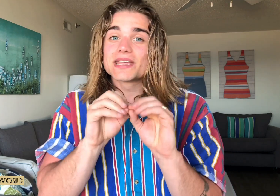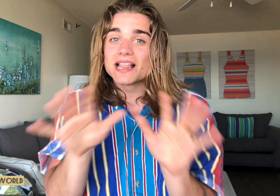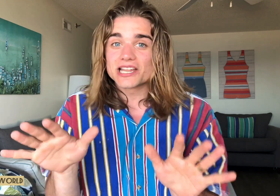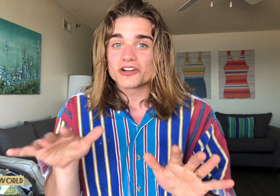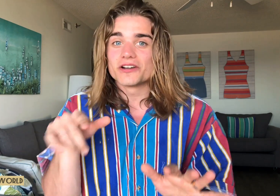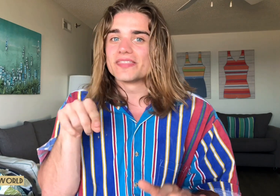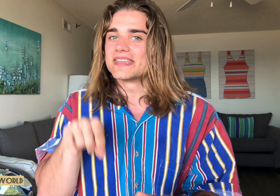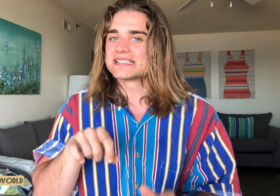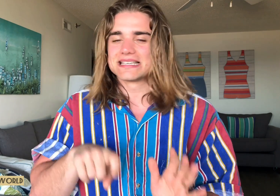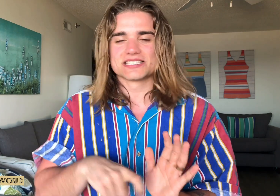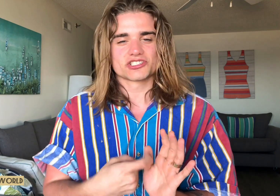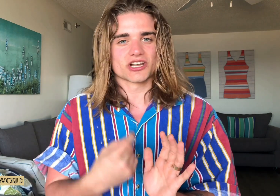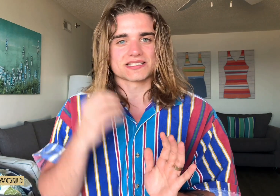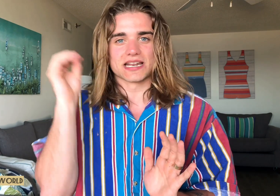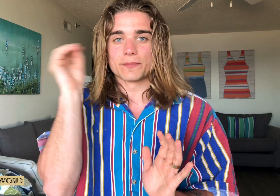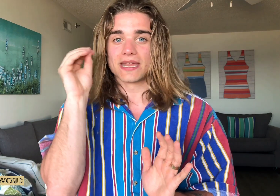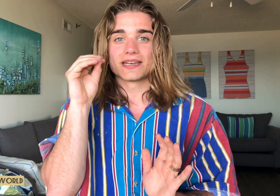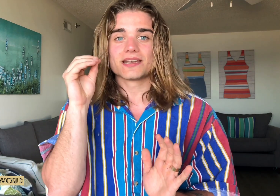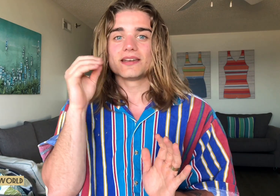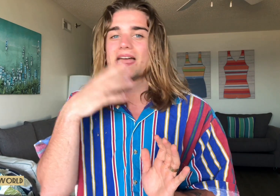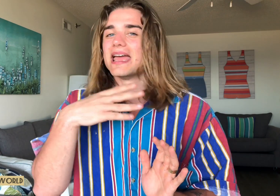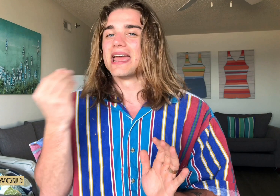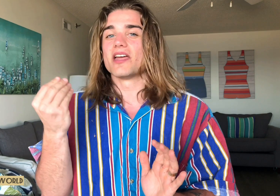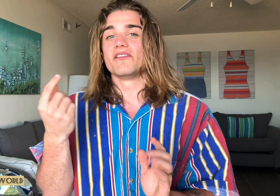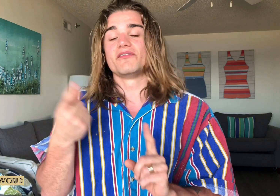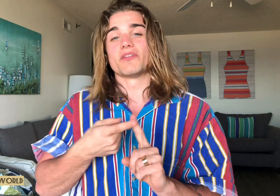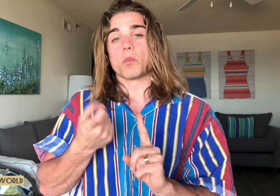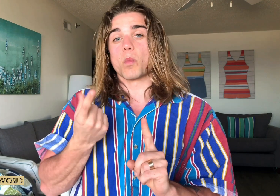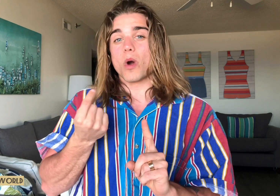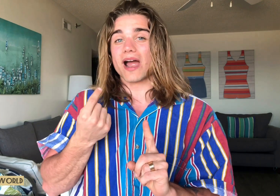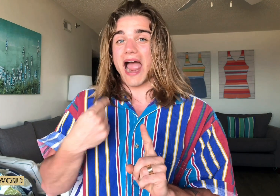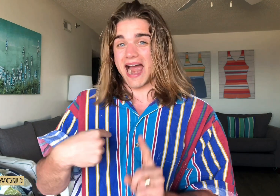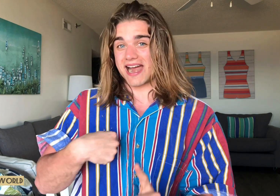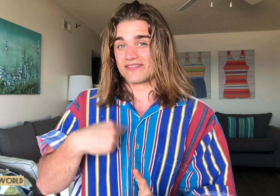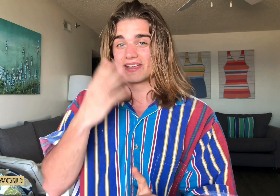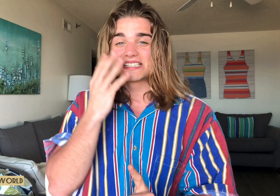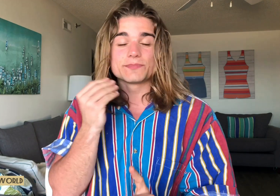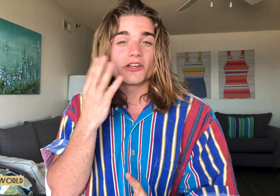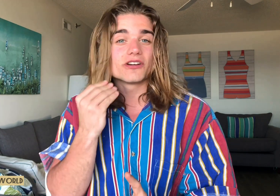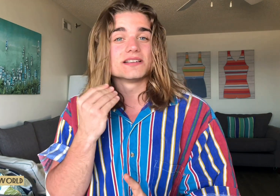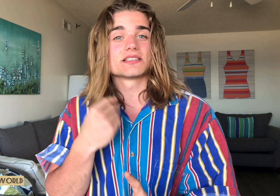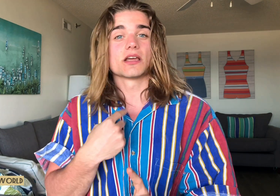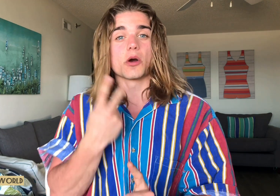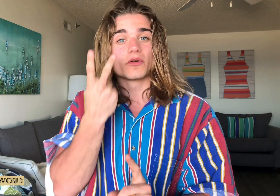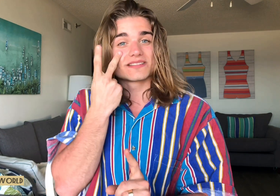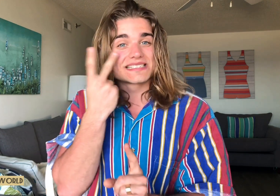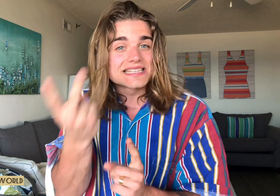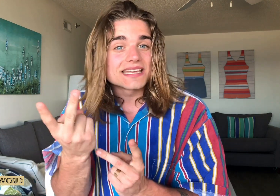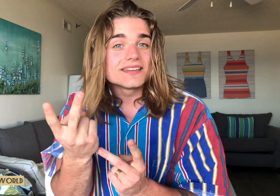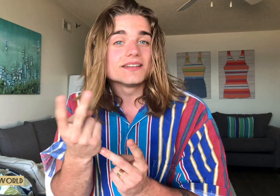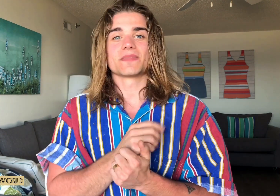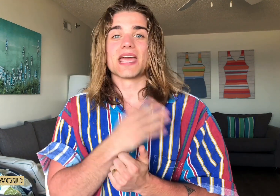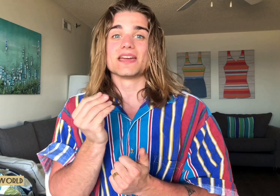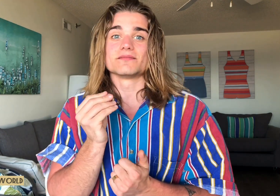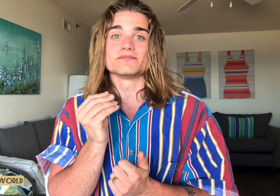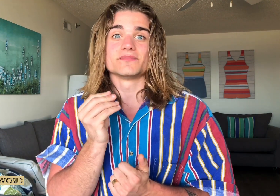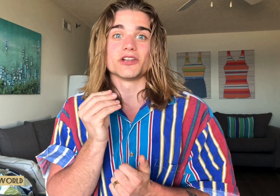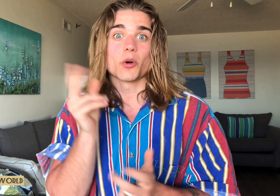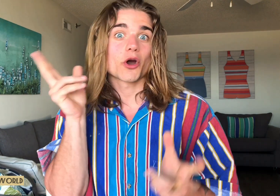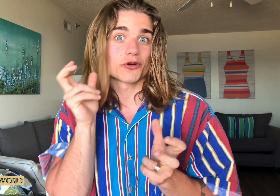clear this is just an opinion and from what I've experienced or seen and you know heard.